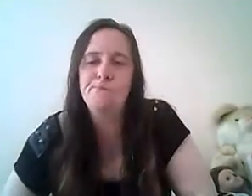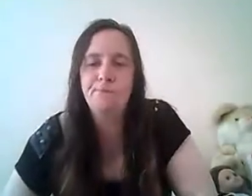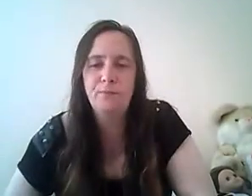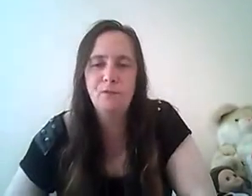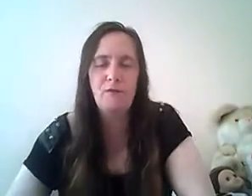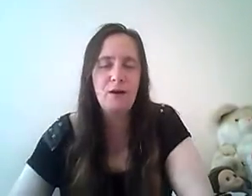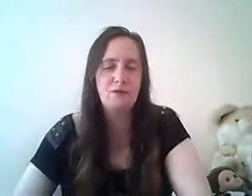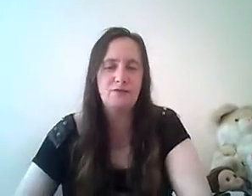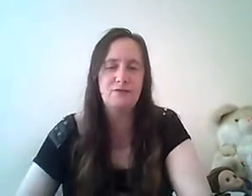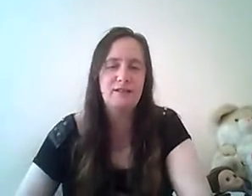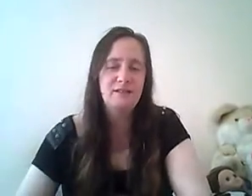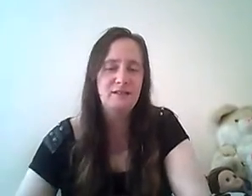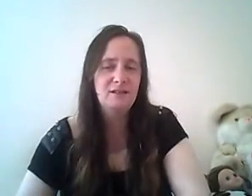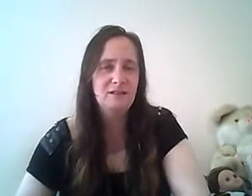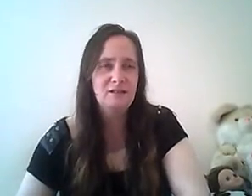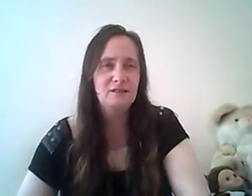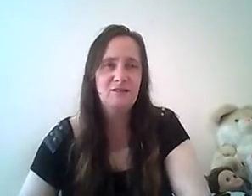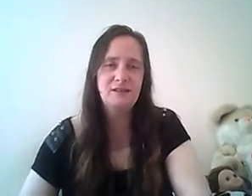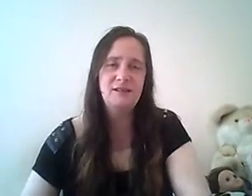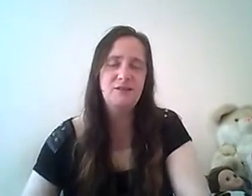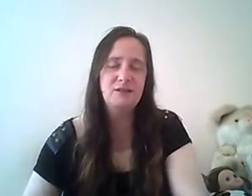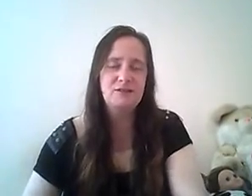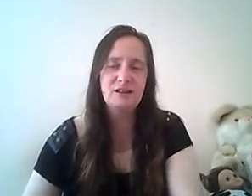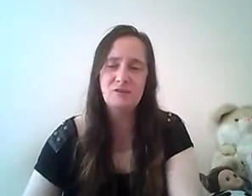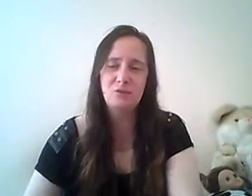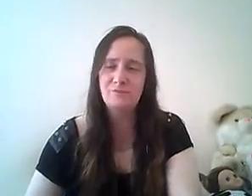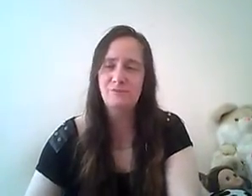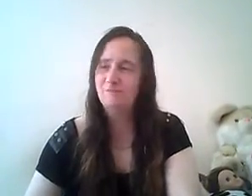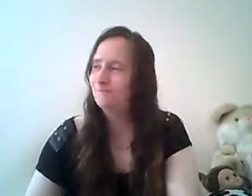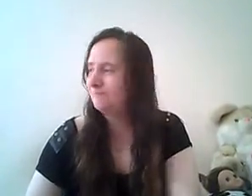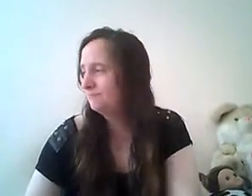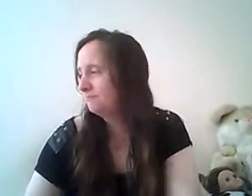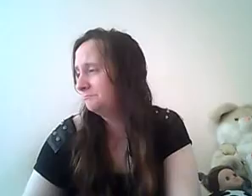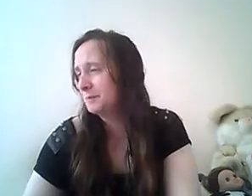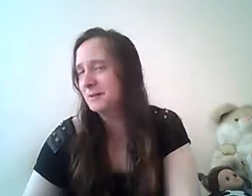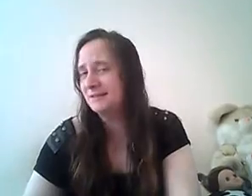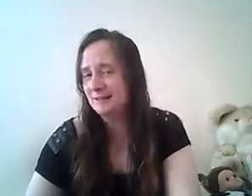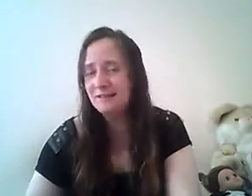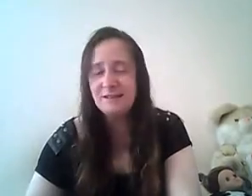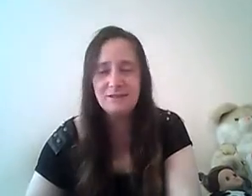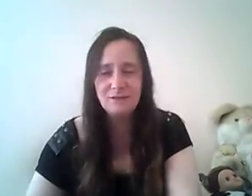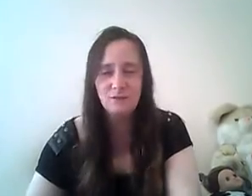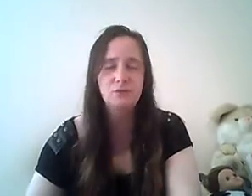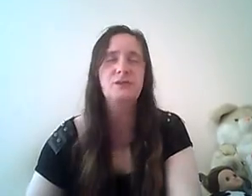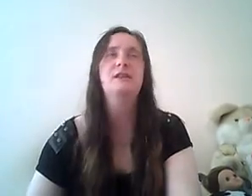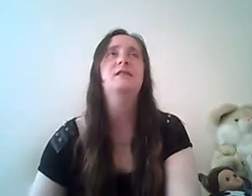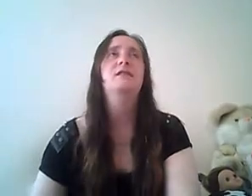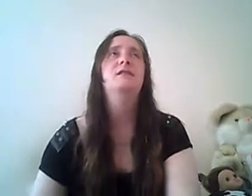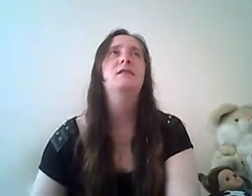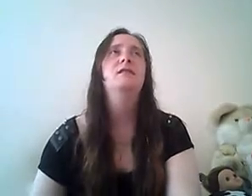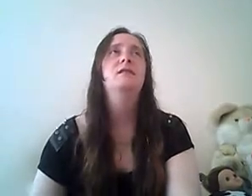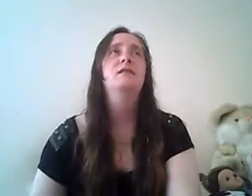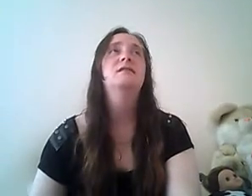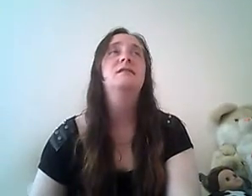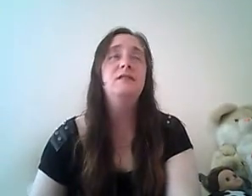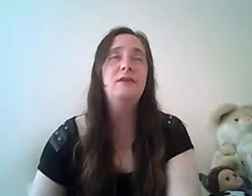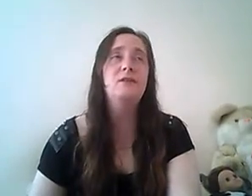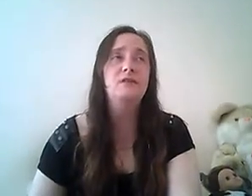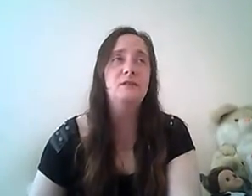or father's deed Sydney's father's dead so maybe Sydney's no Sydney Sydney's father's deed